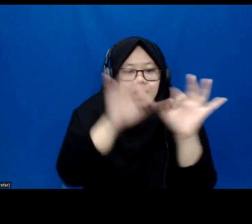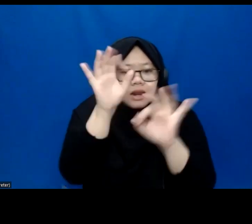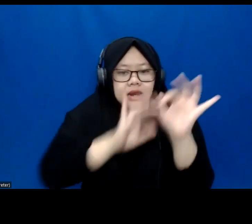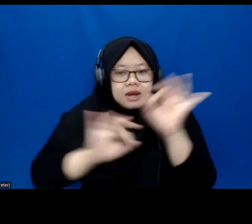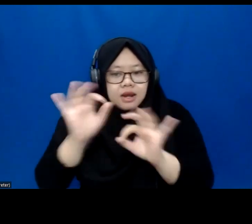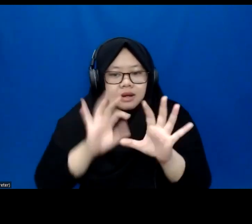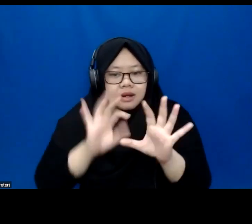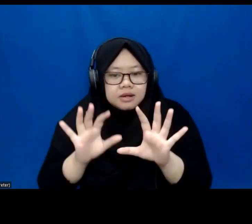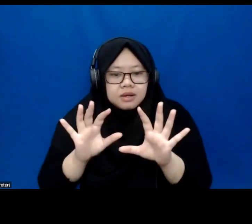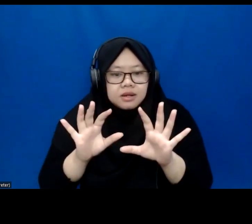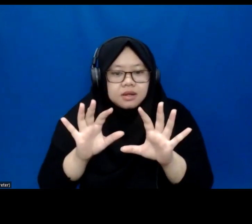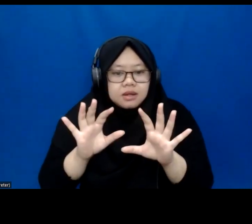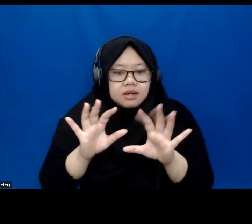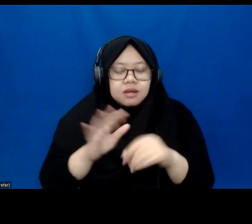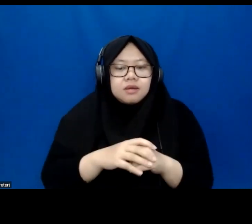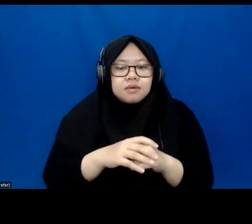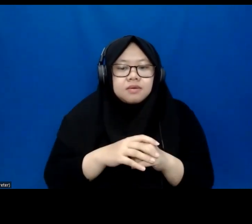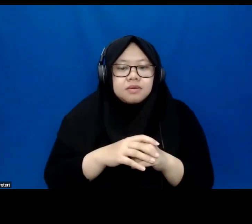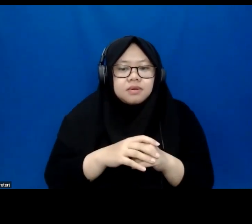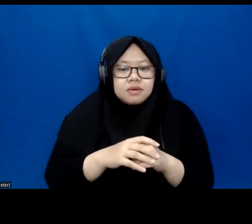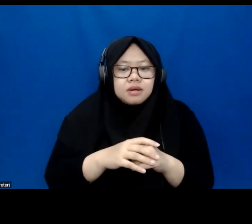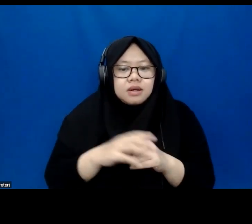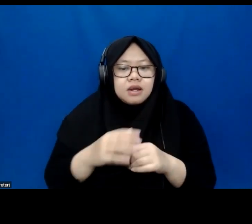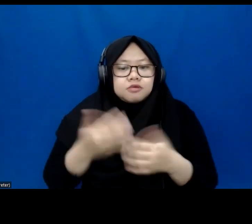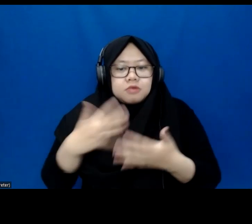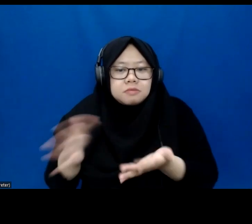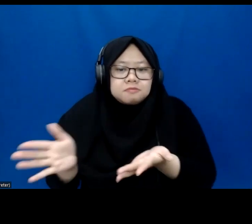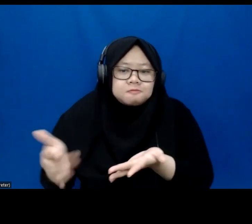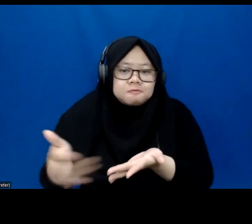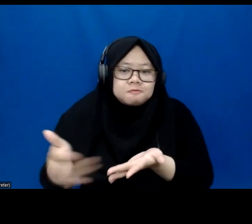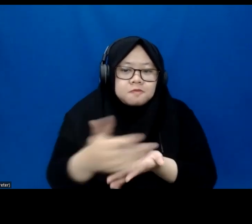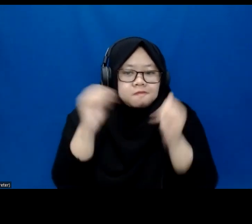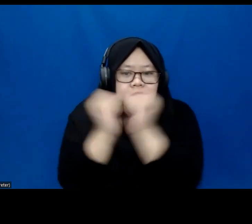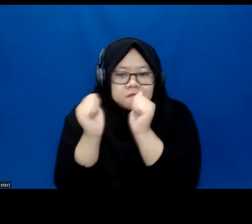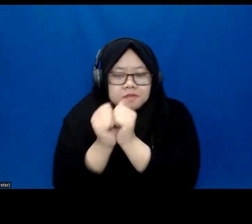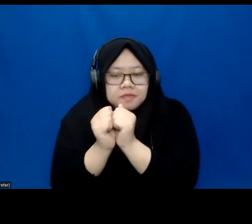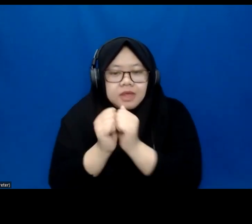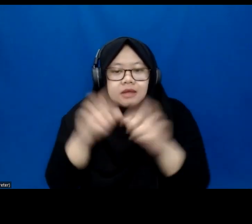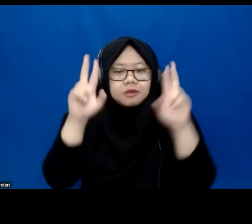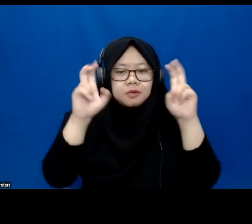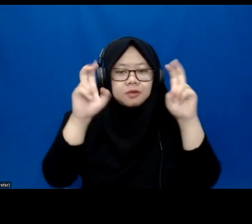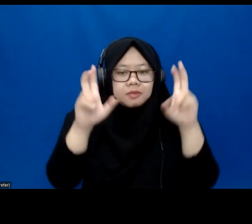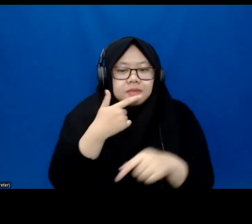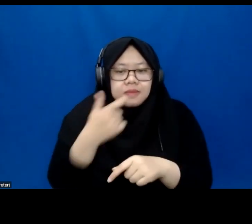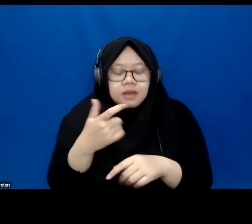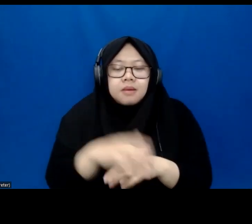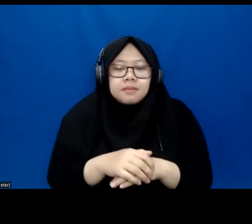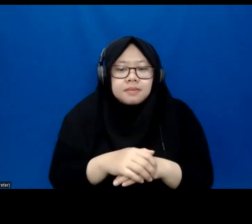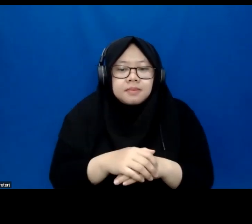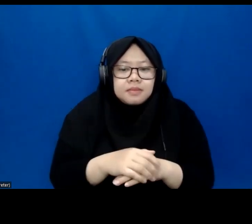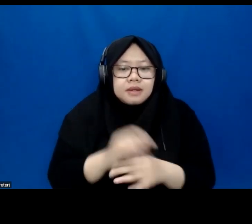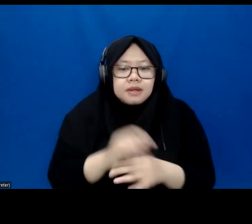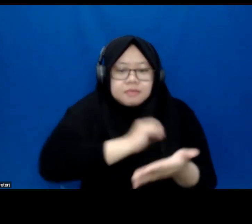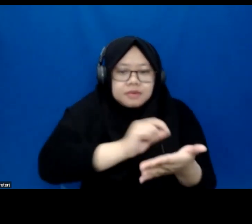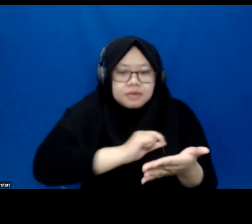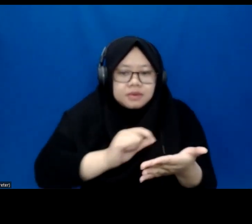good starting point to show a collective agreement that this topic is important and also signing of tools,